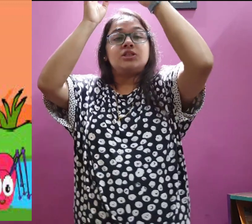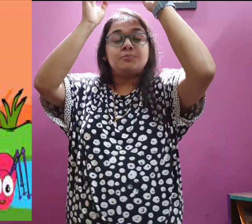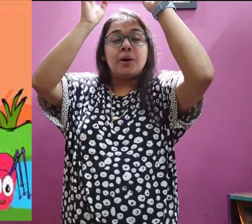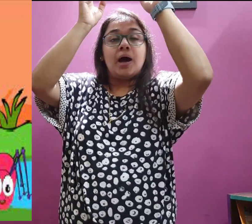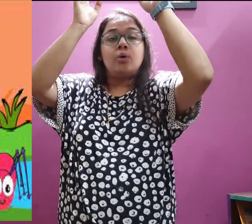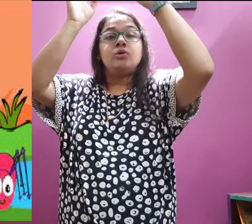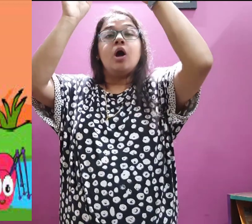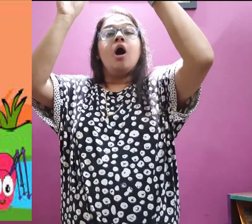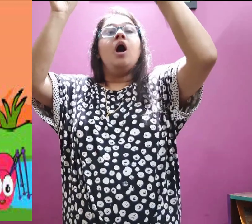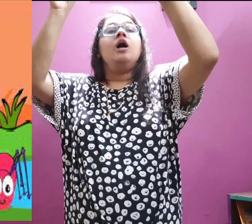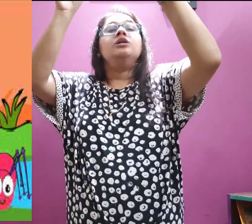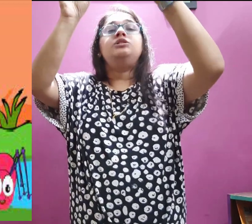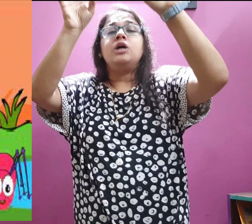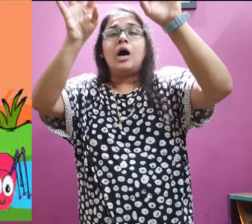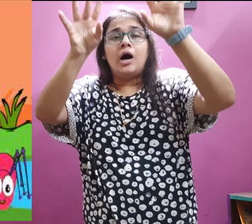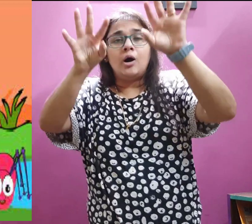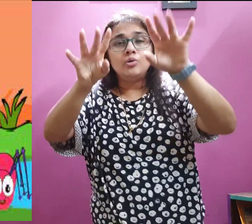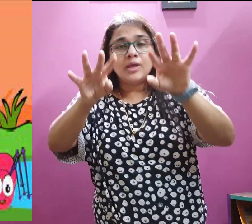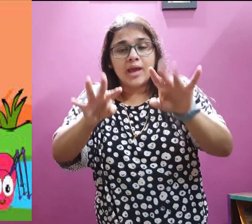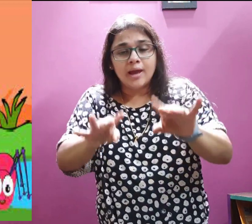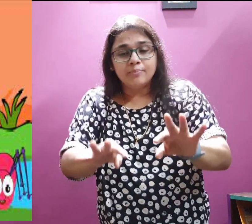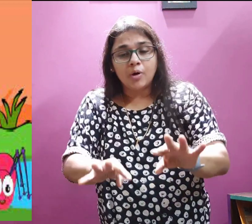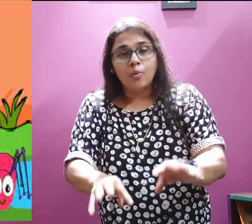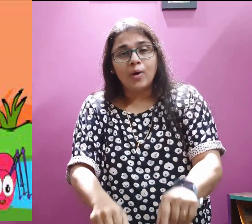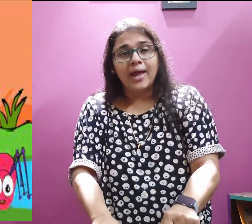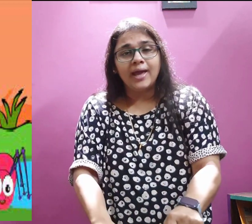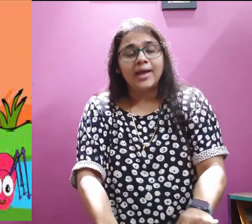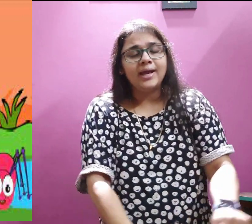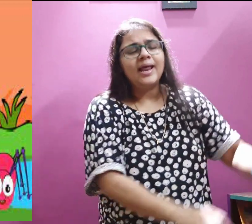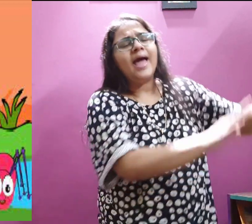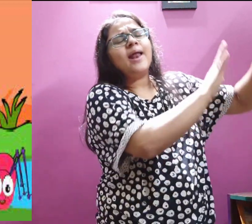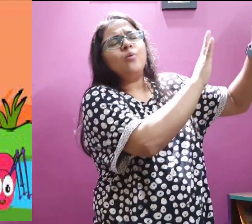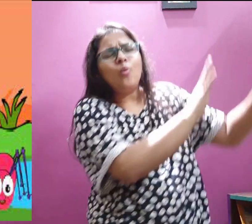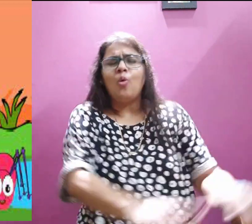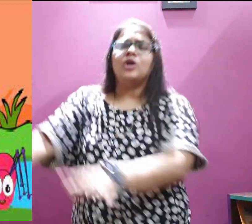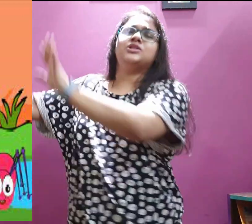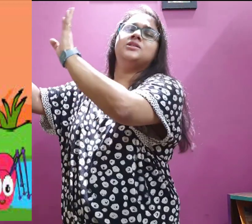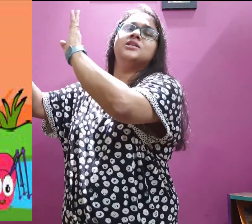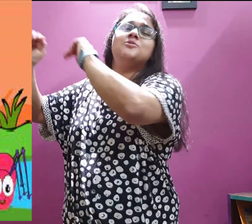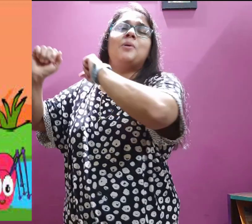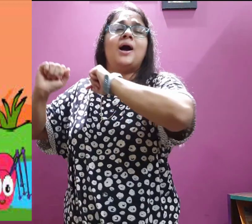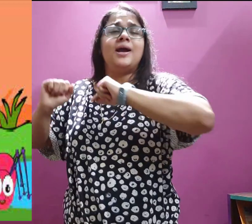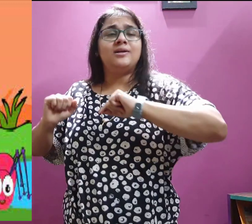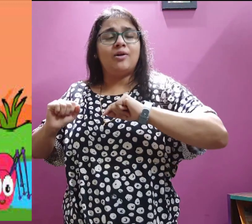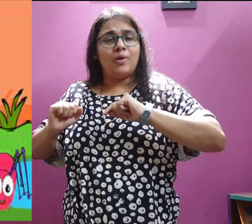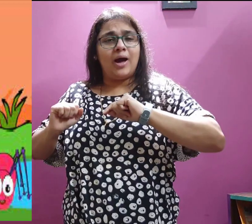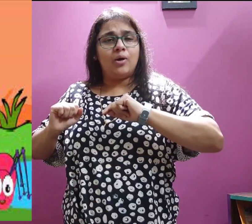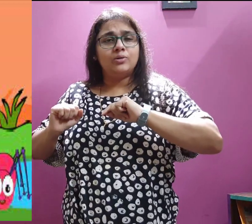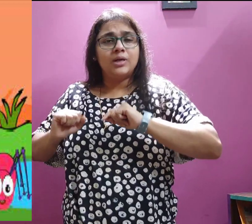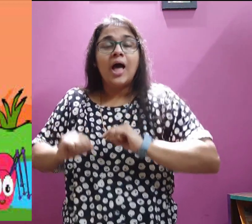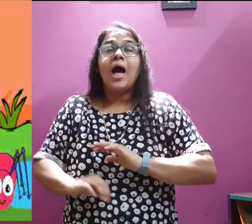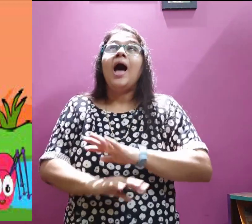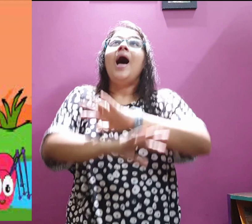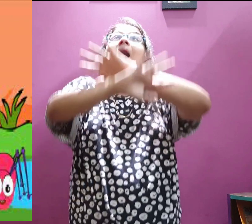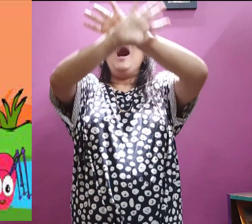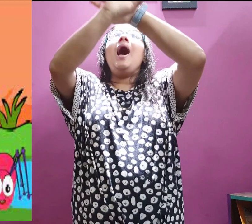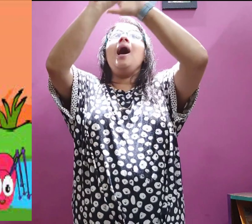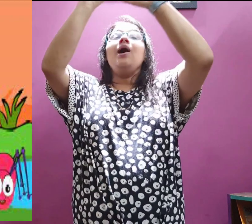spout. Down came the rain and washed the spider out. Out